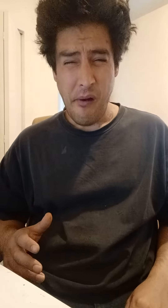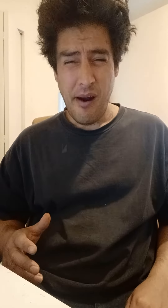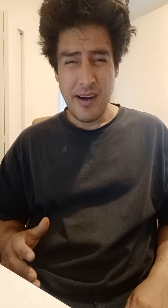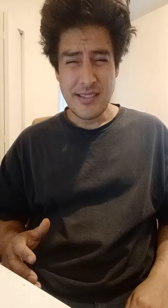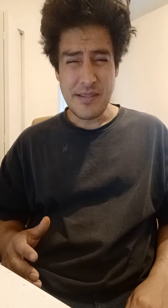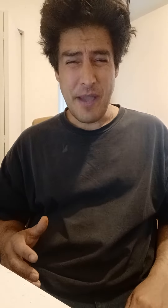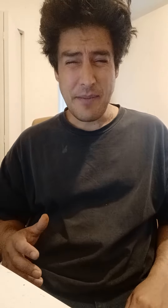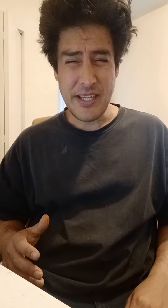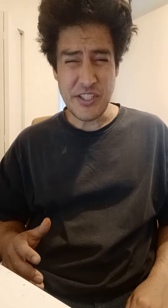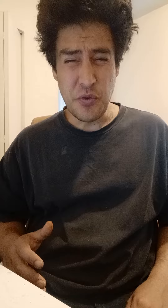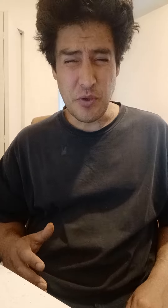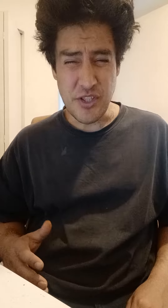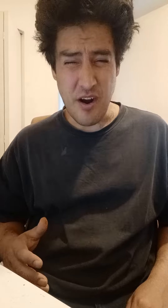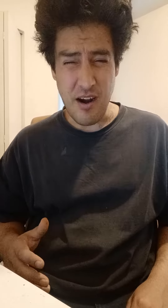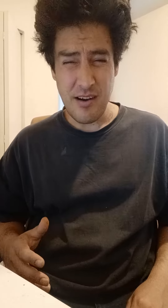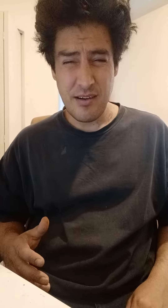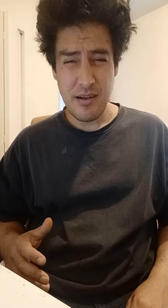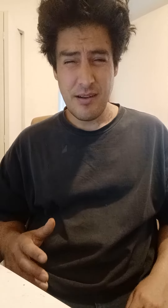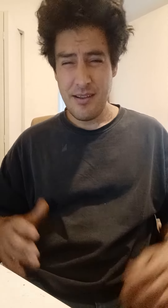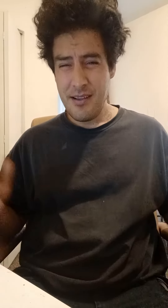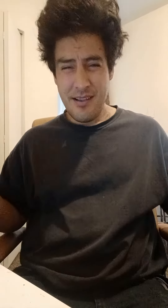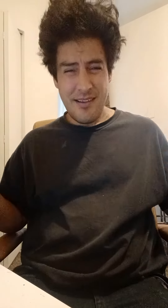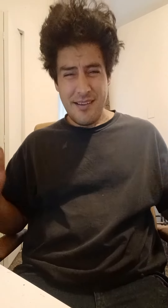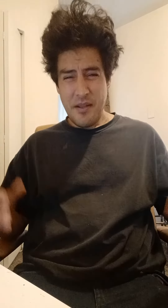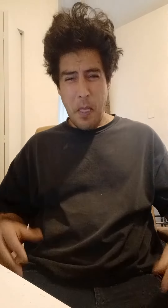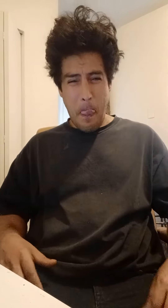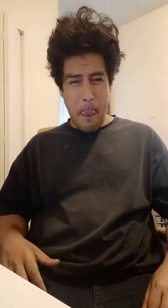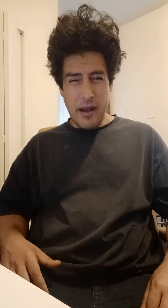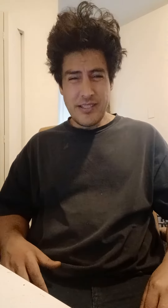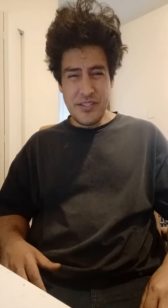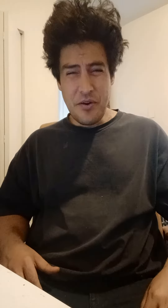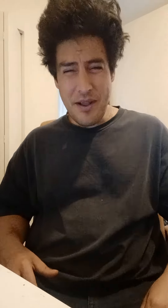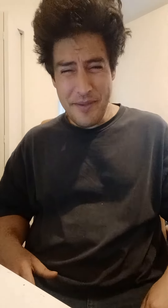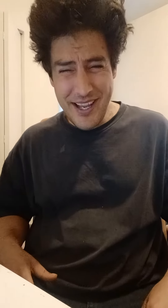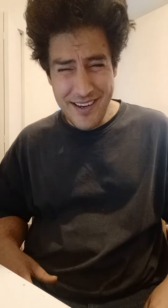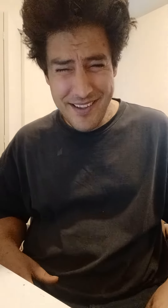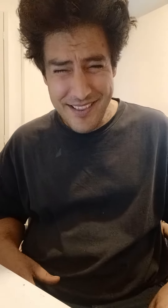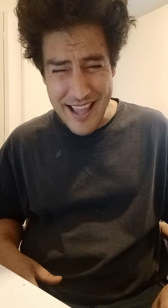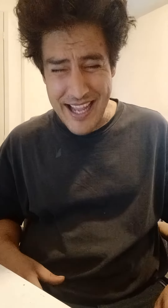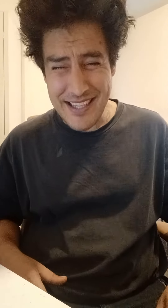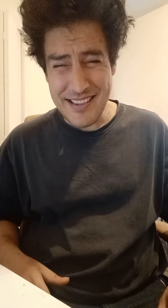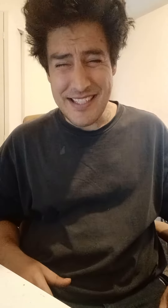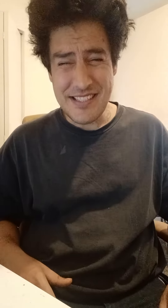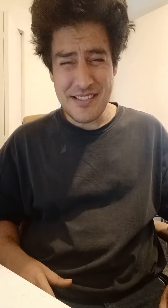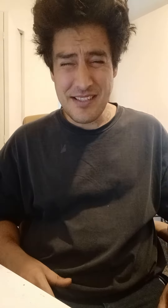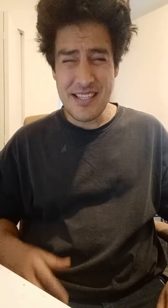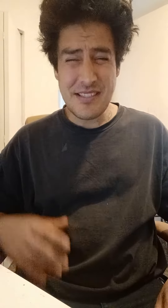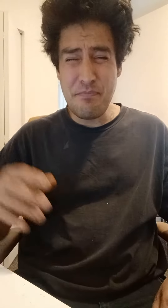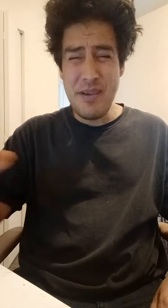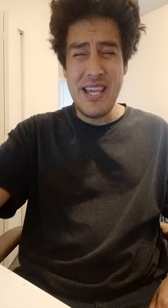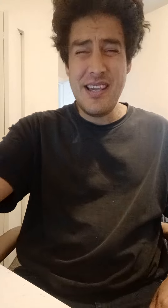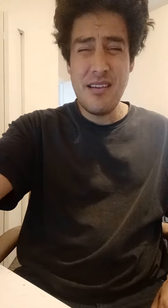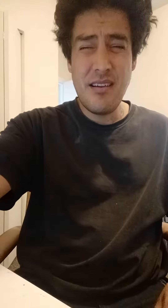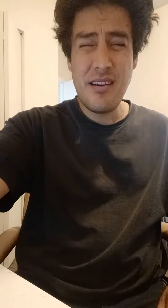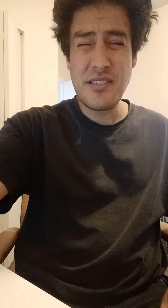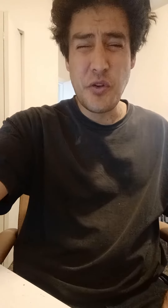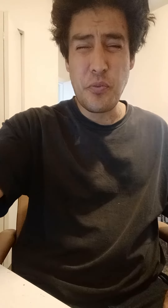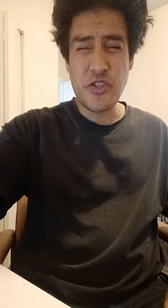to make me a superstar you know what i mean like let's let's be a superstar